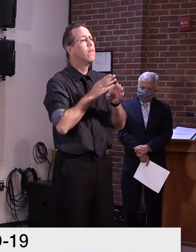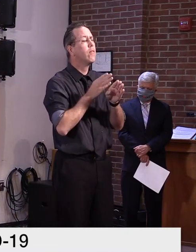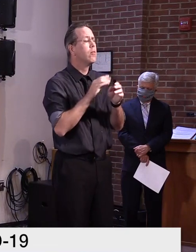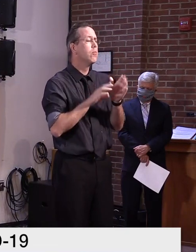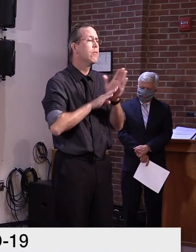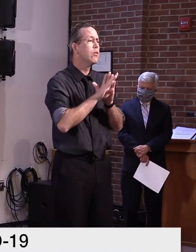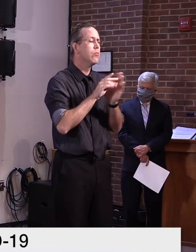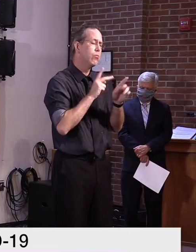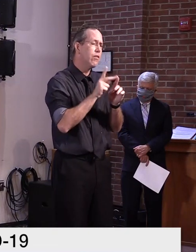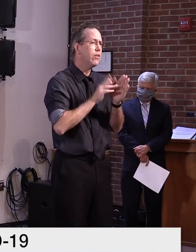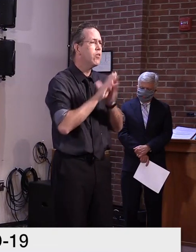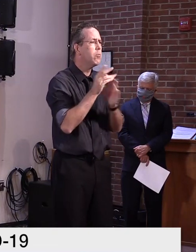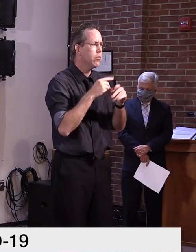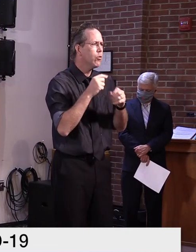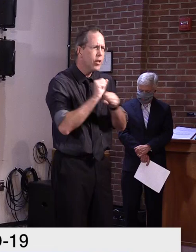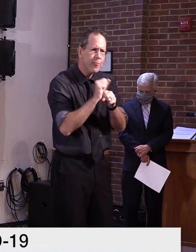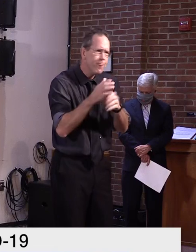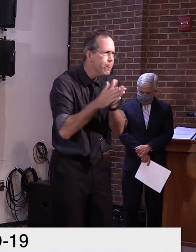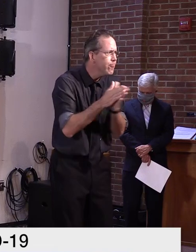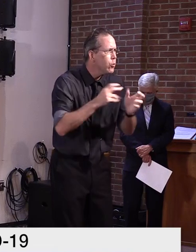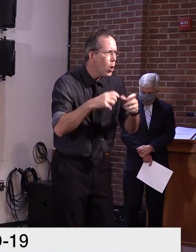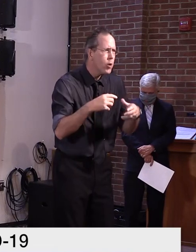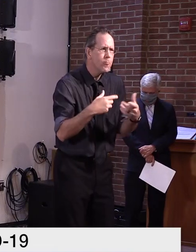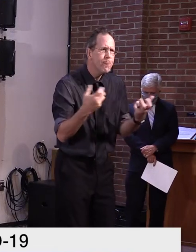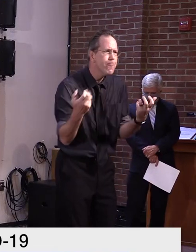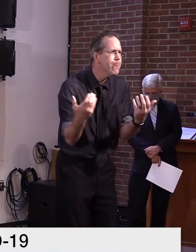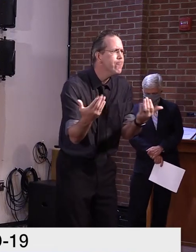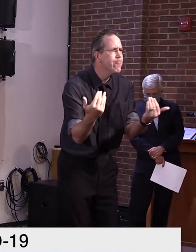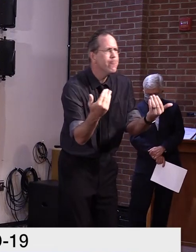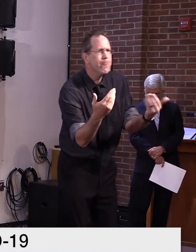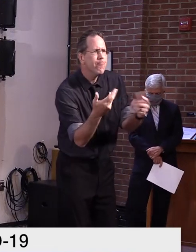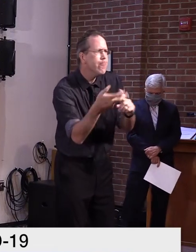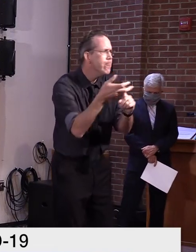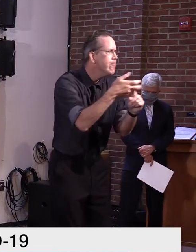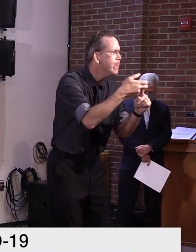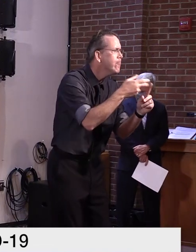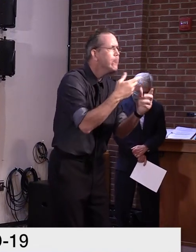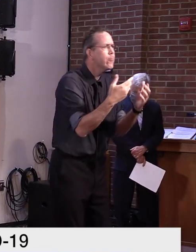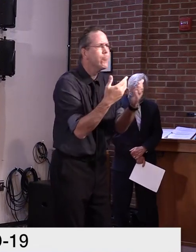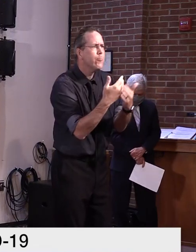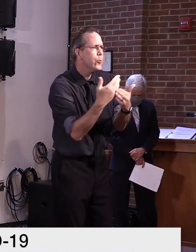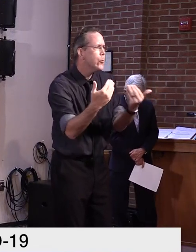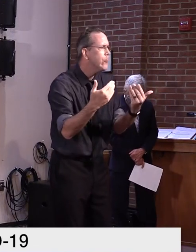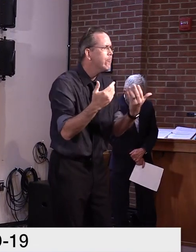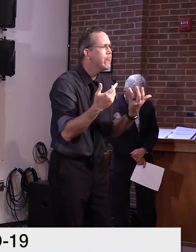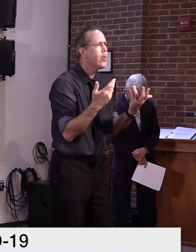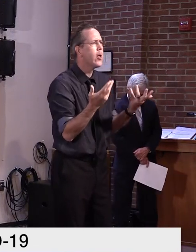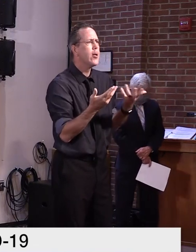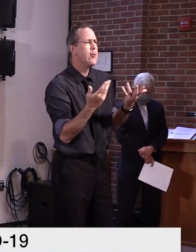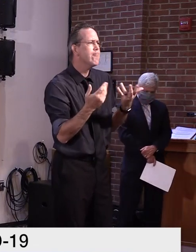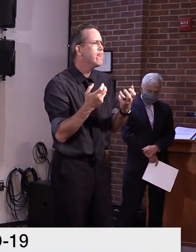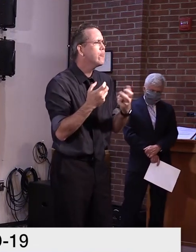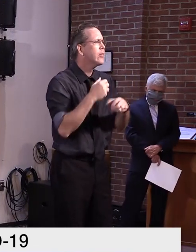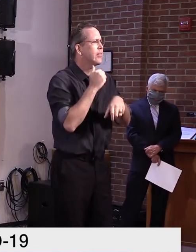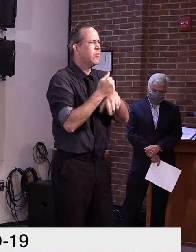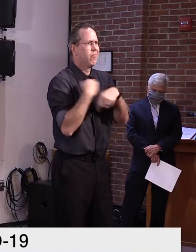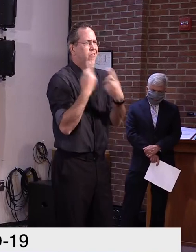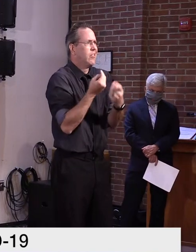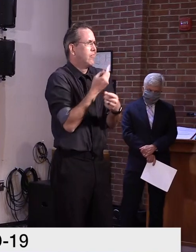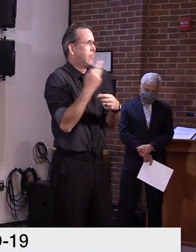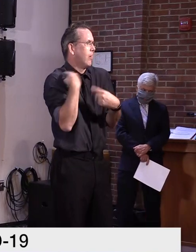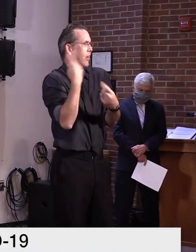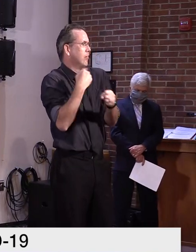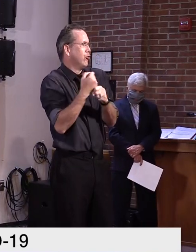robust recruitment, uh, set of strategies, um, just in the last, uh, year or so deployed,